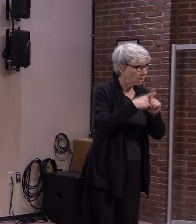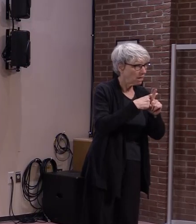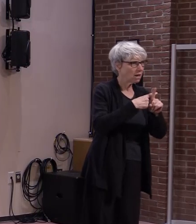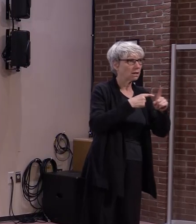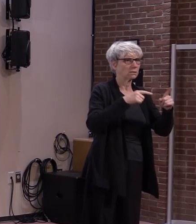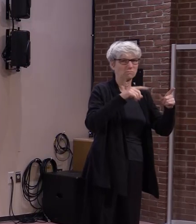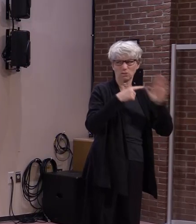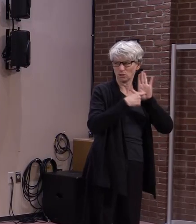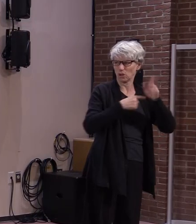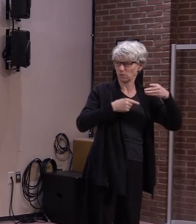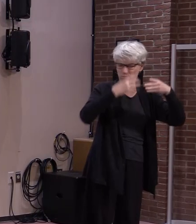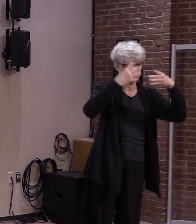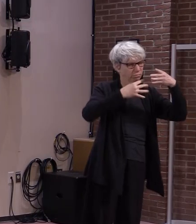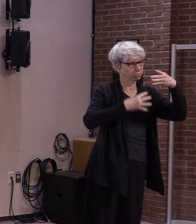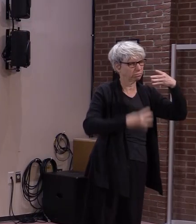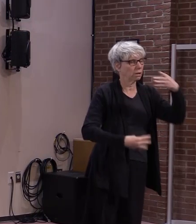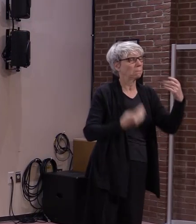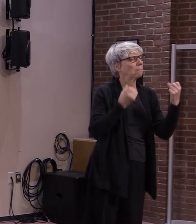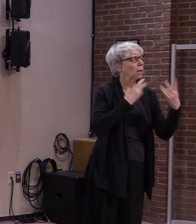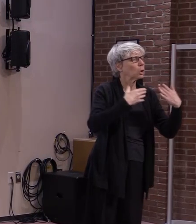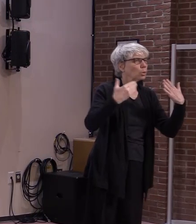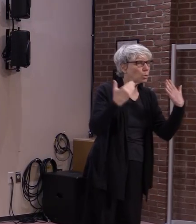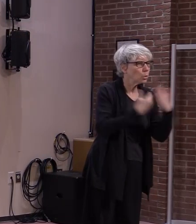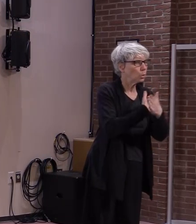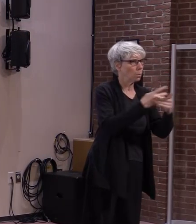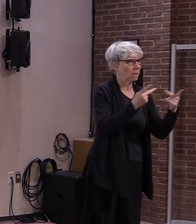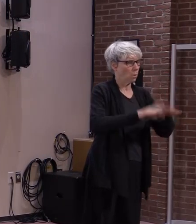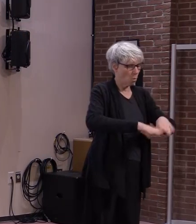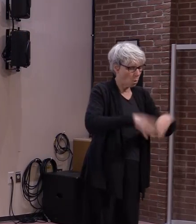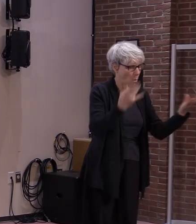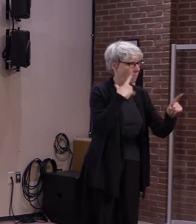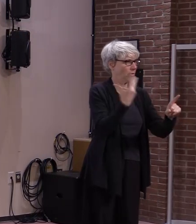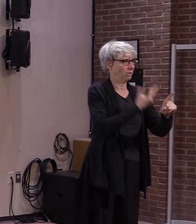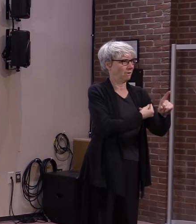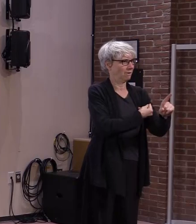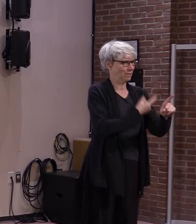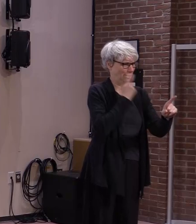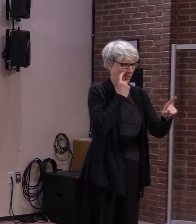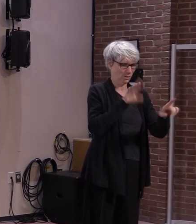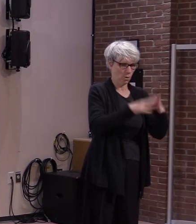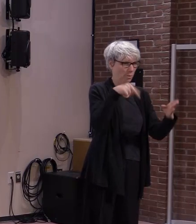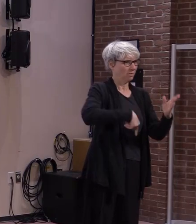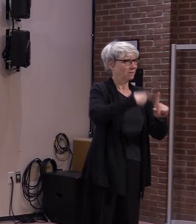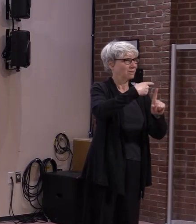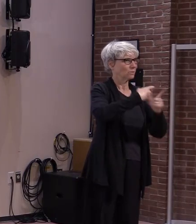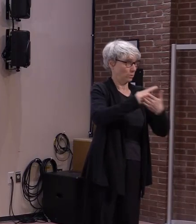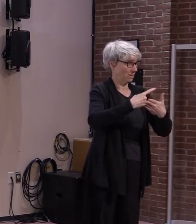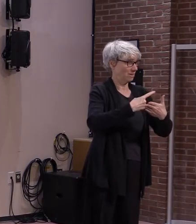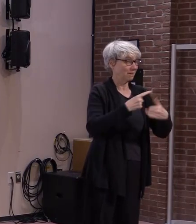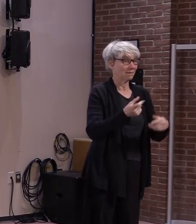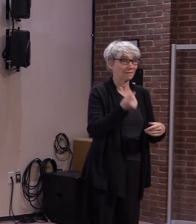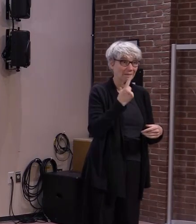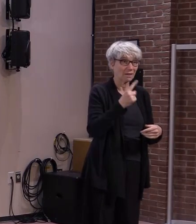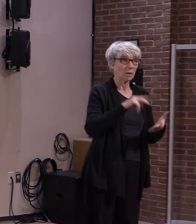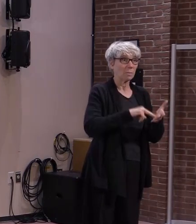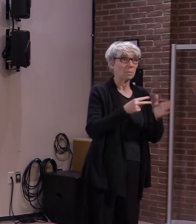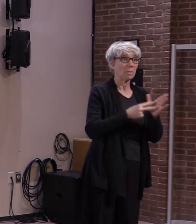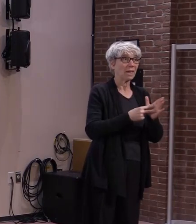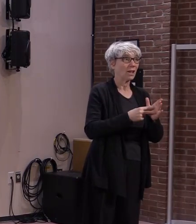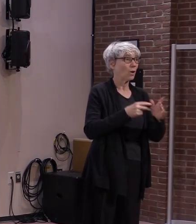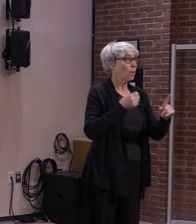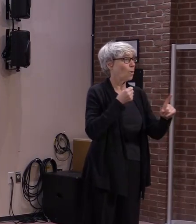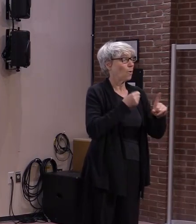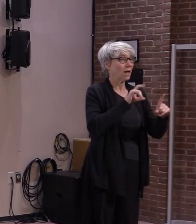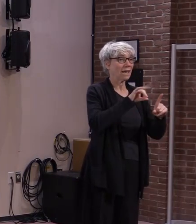where you can walk in and get your shot this week. We haven't given up yet. There's lots of opportunities